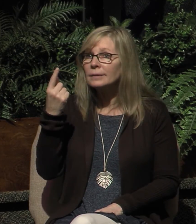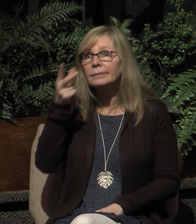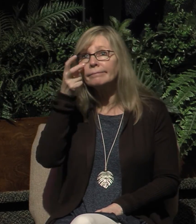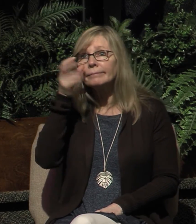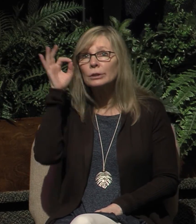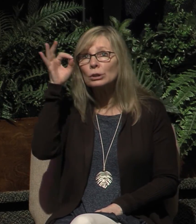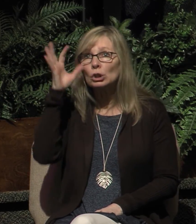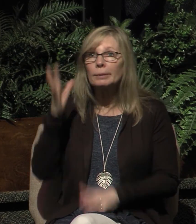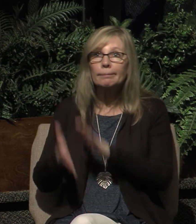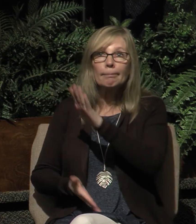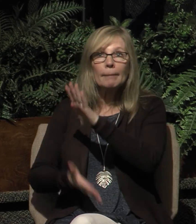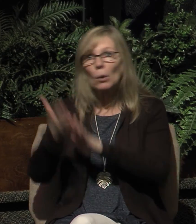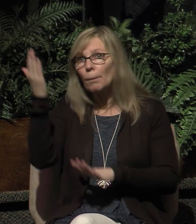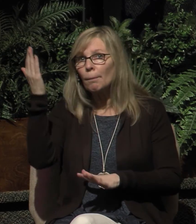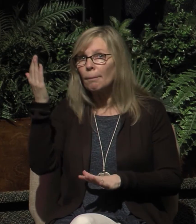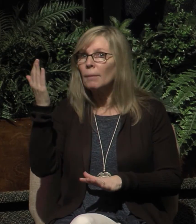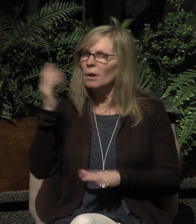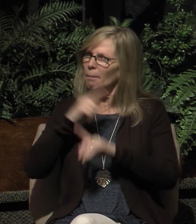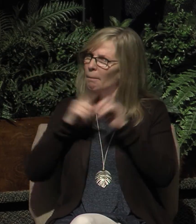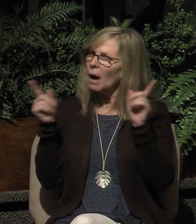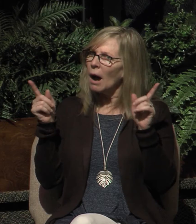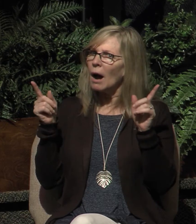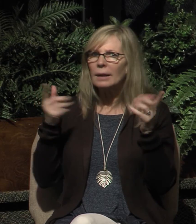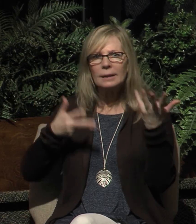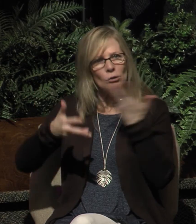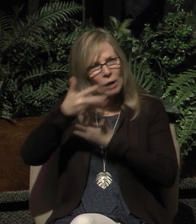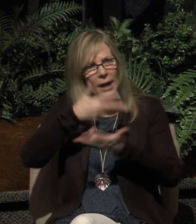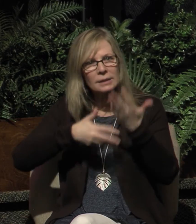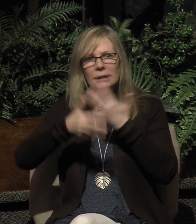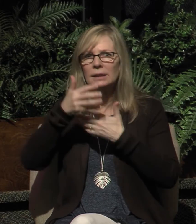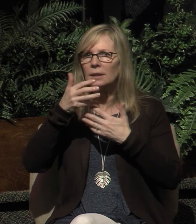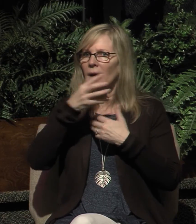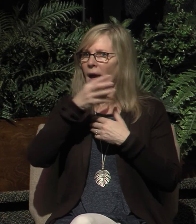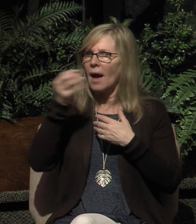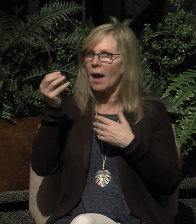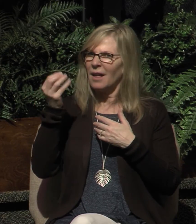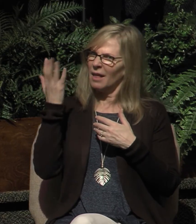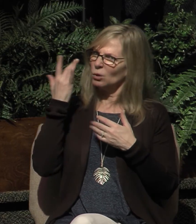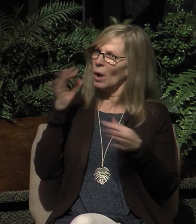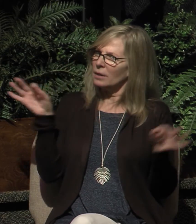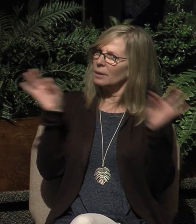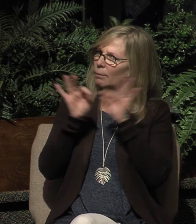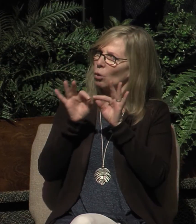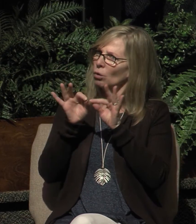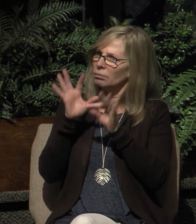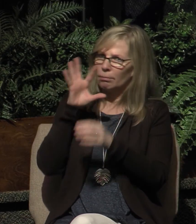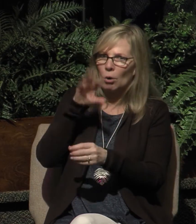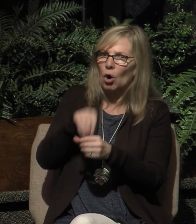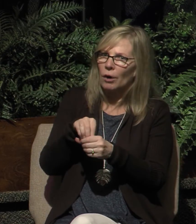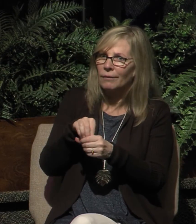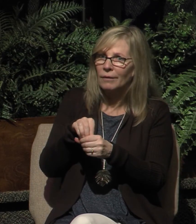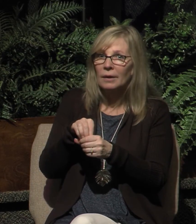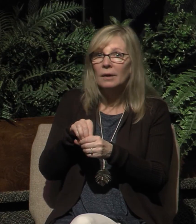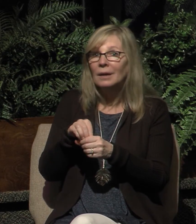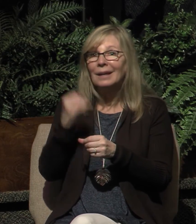and then leaving. It's about interacting. That's why it's important to be a part of a Sunday school class.